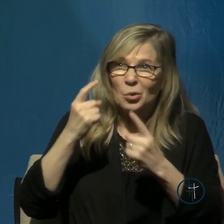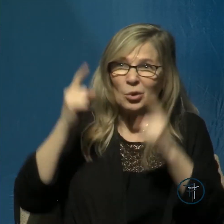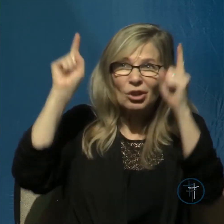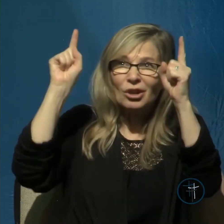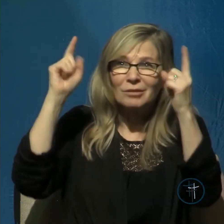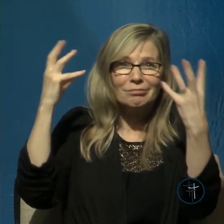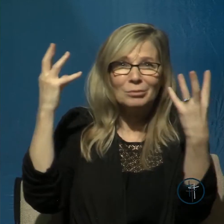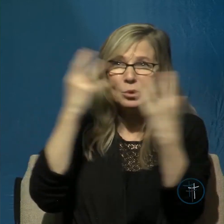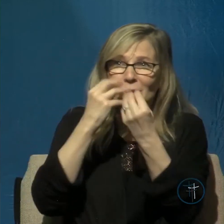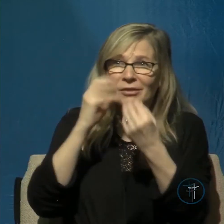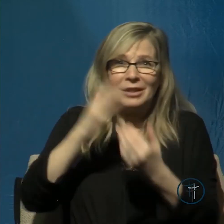future whatever happens